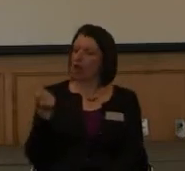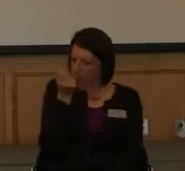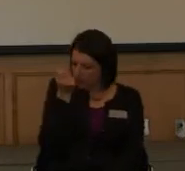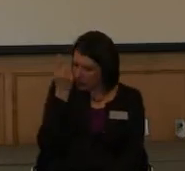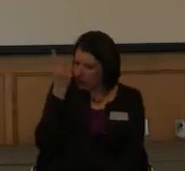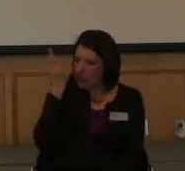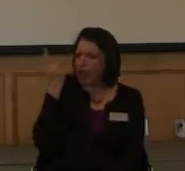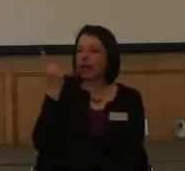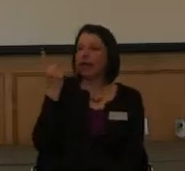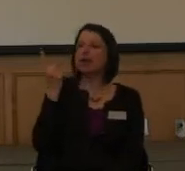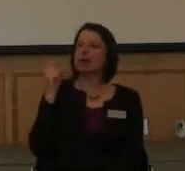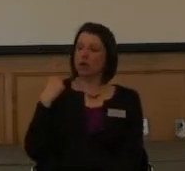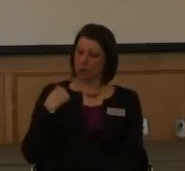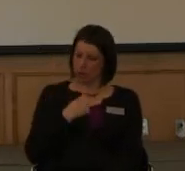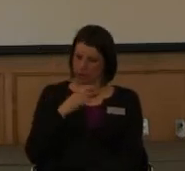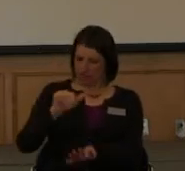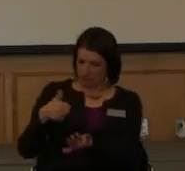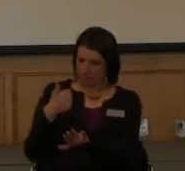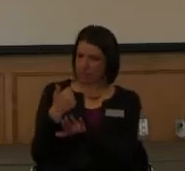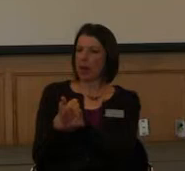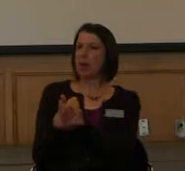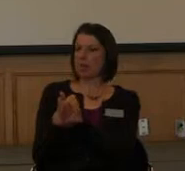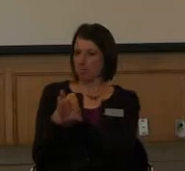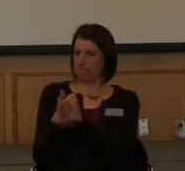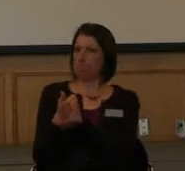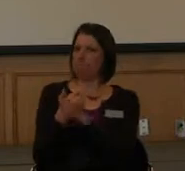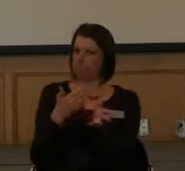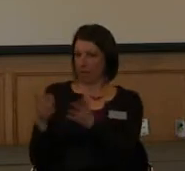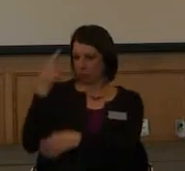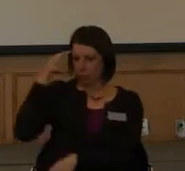this is the arrangement that we can set up. Okay.